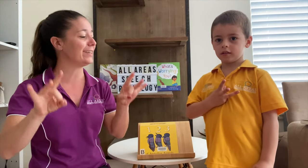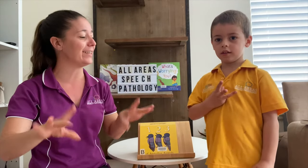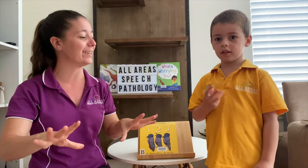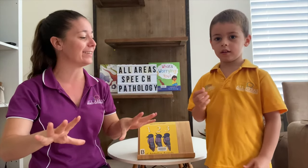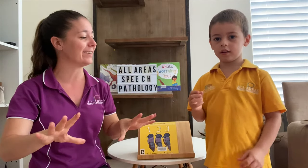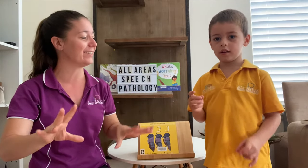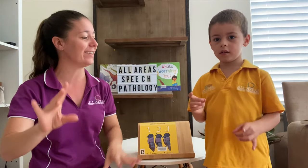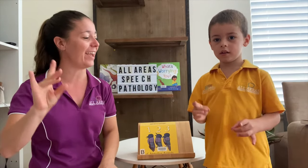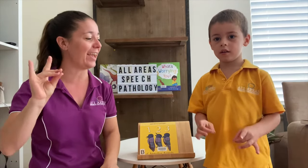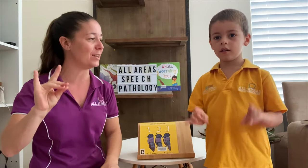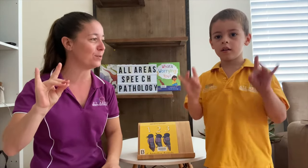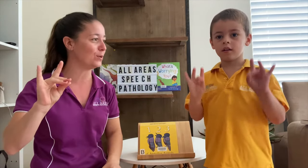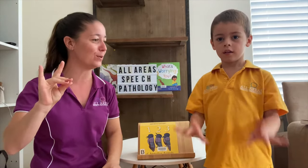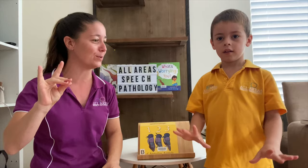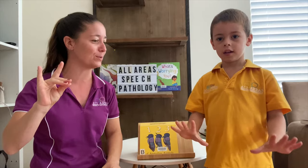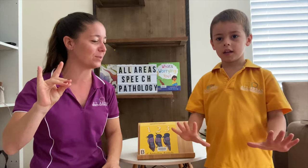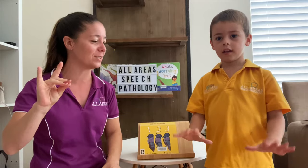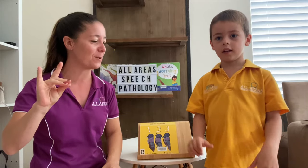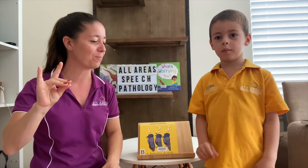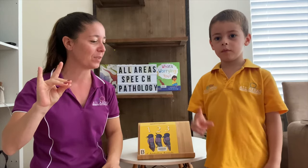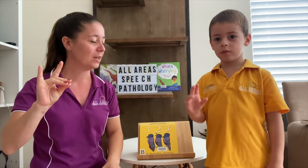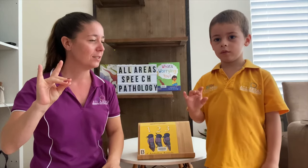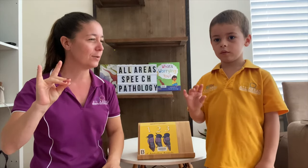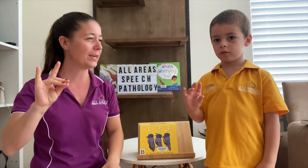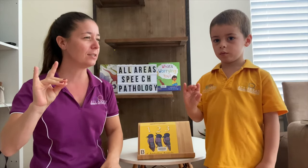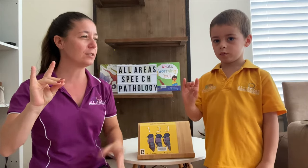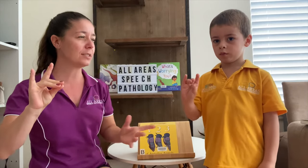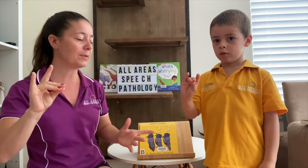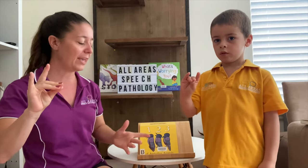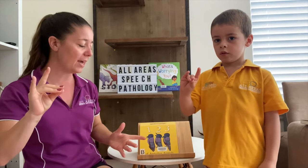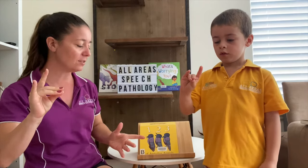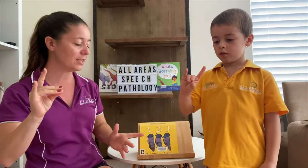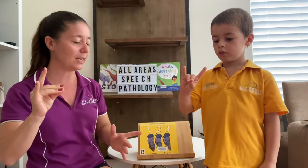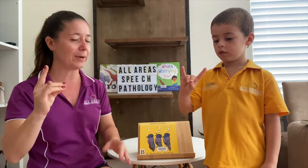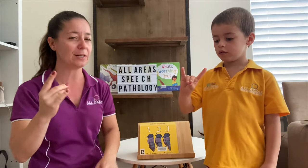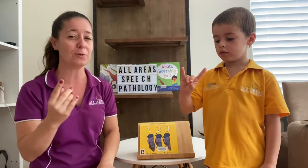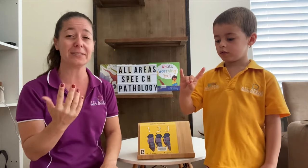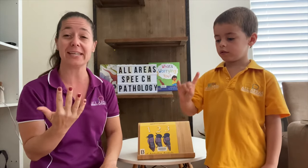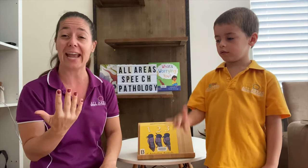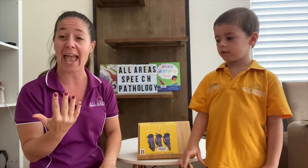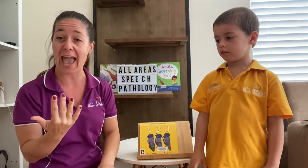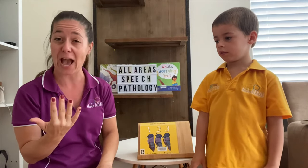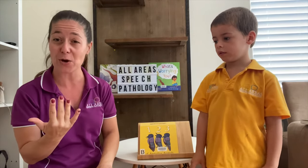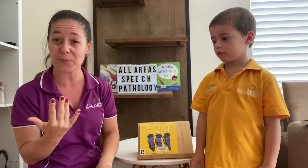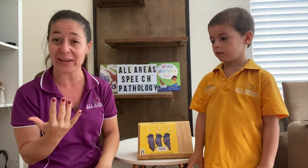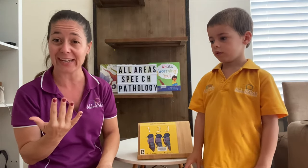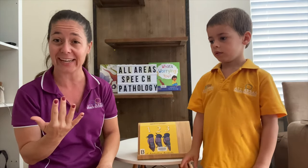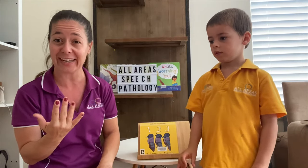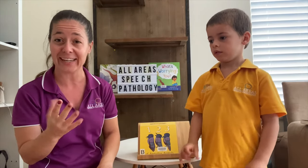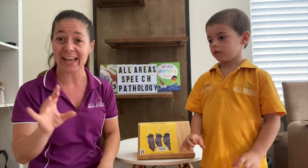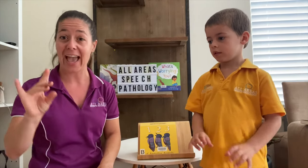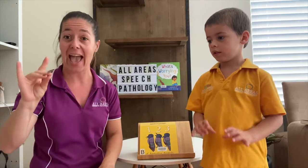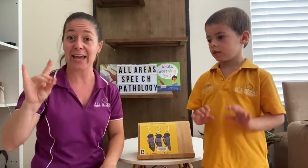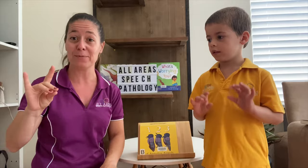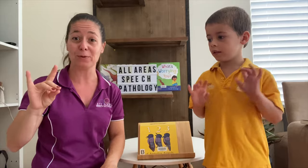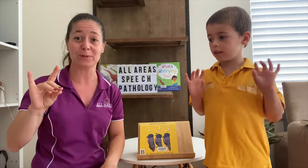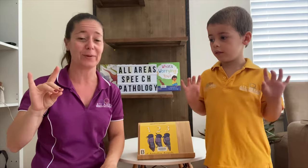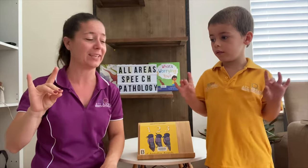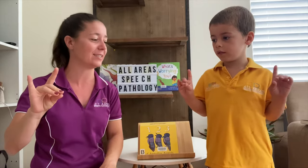animals. So we're going to do some counting. We're going to look and see how many animals we can see